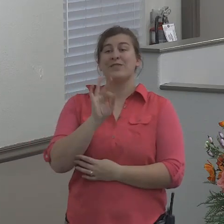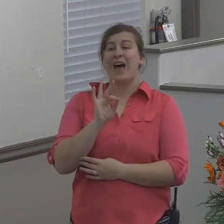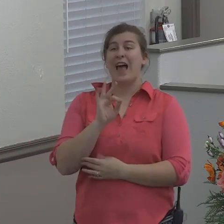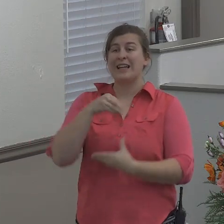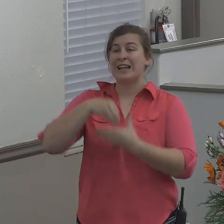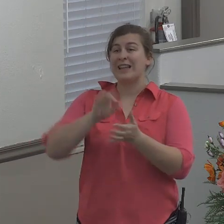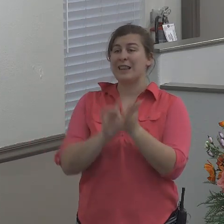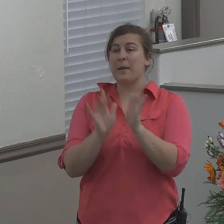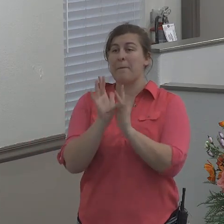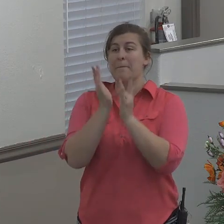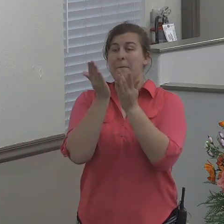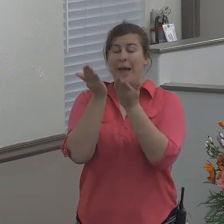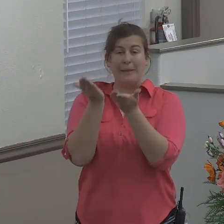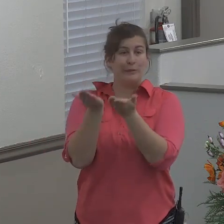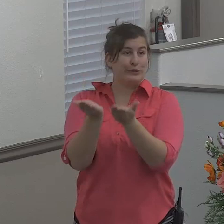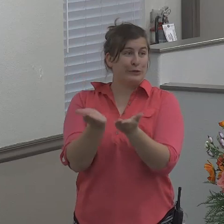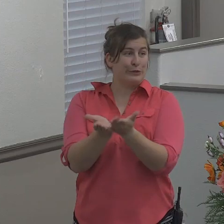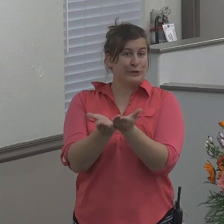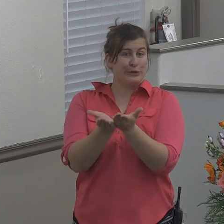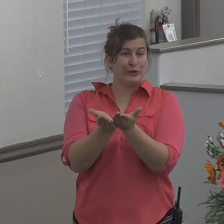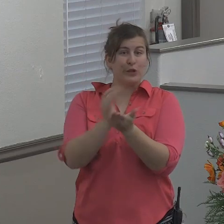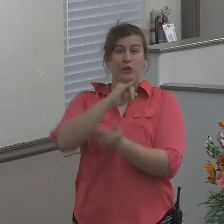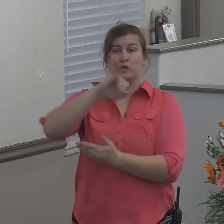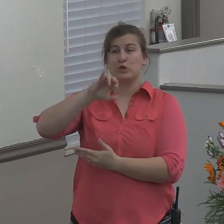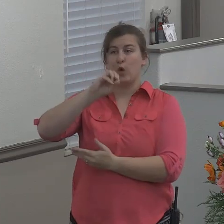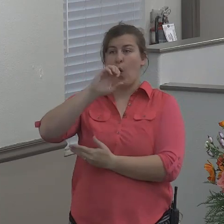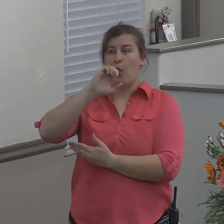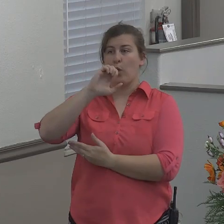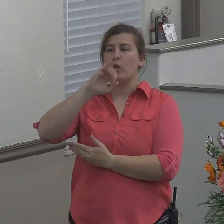Bibles, open it to the book of Jonah.